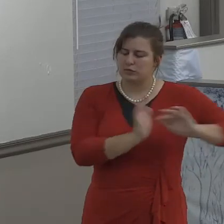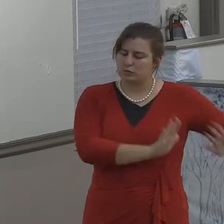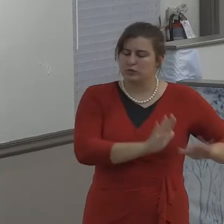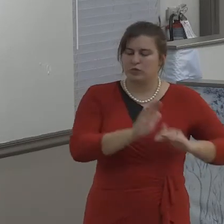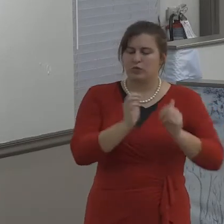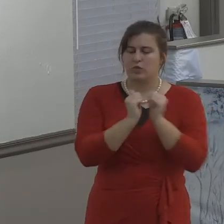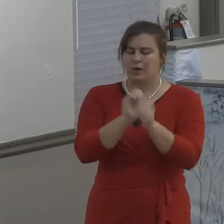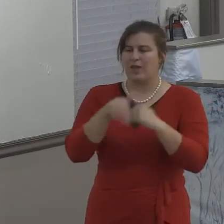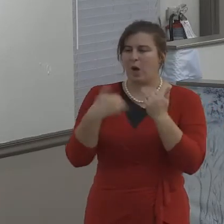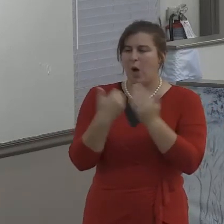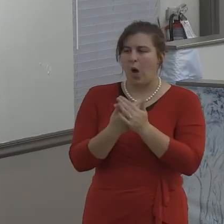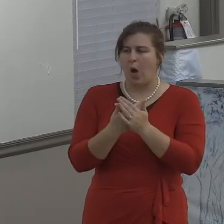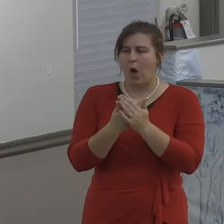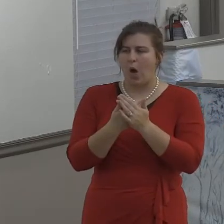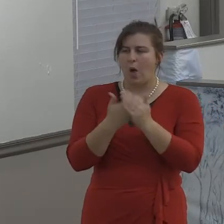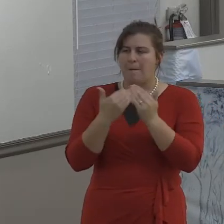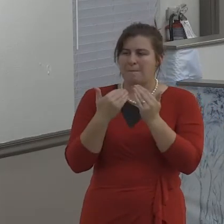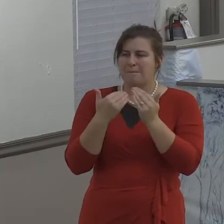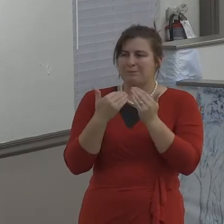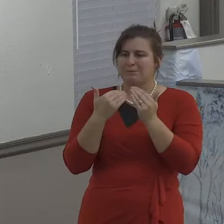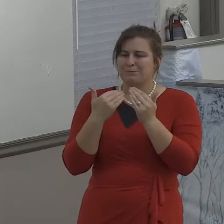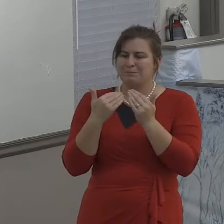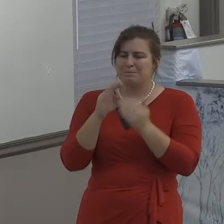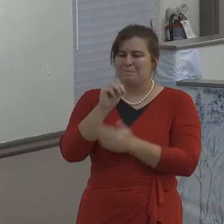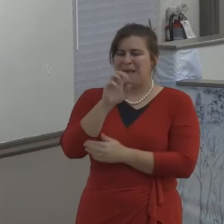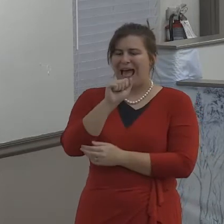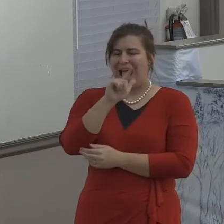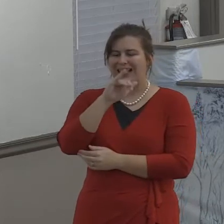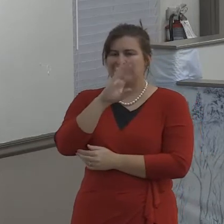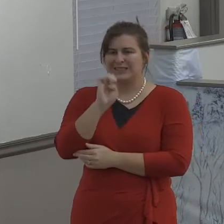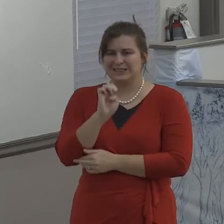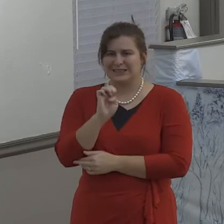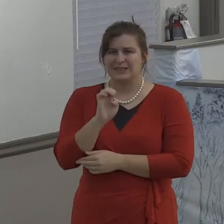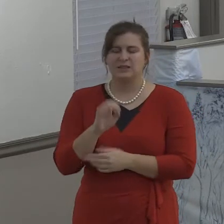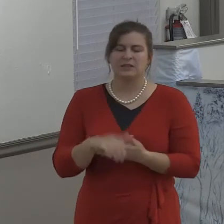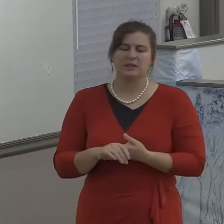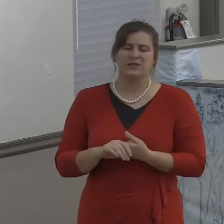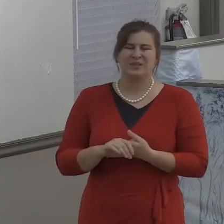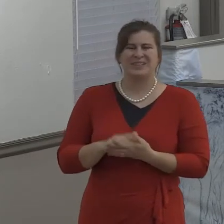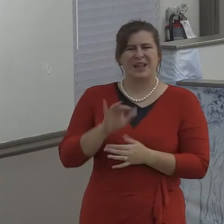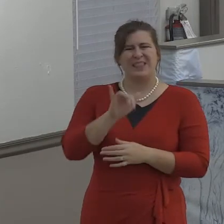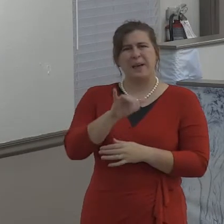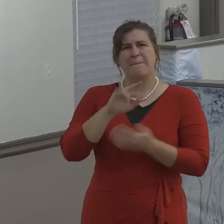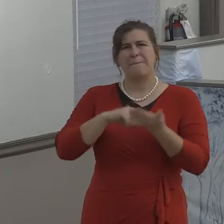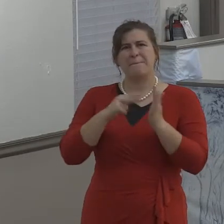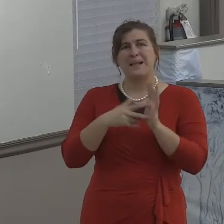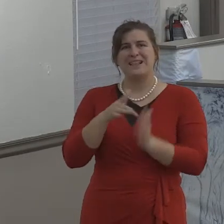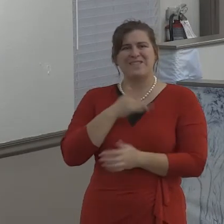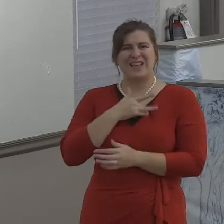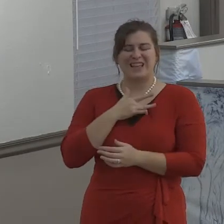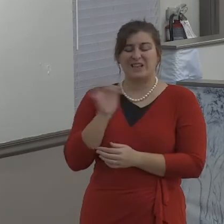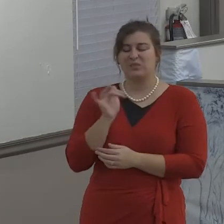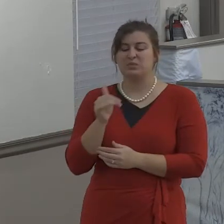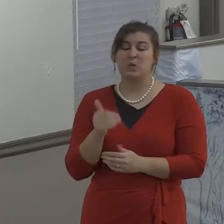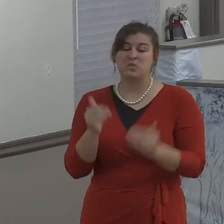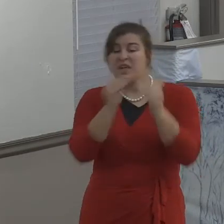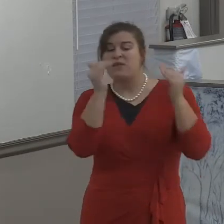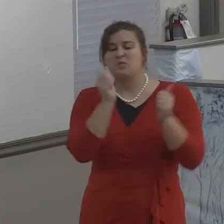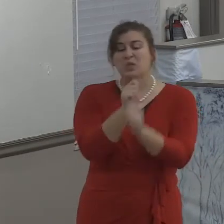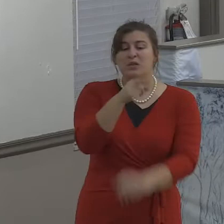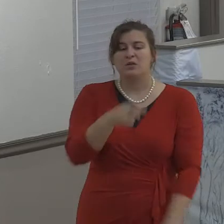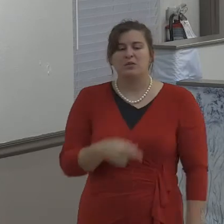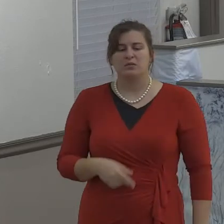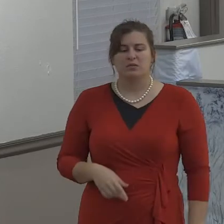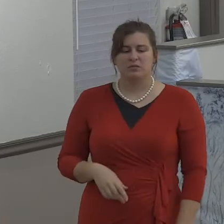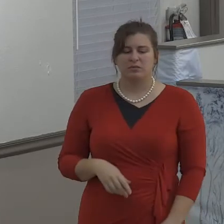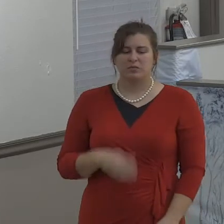matter what they are, but particularly tonight in the context of marriage, our relationship with our spouse has to be one